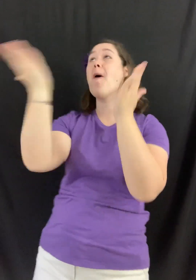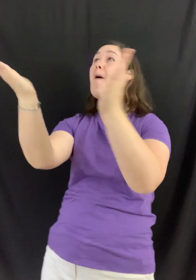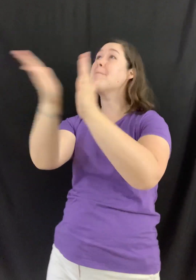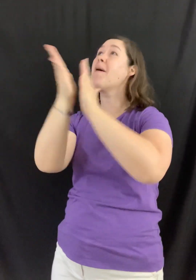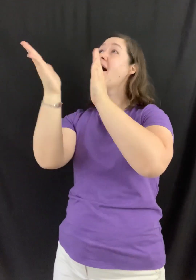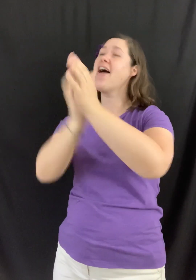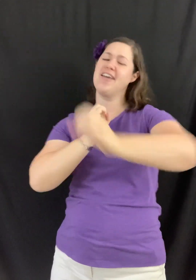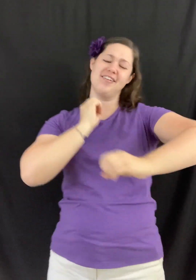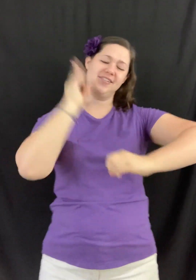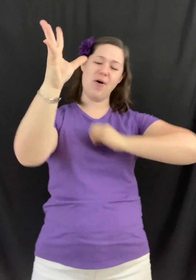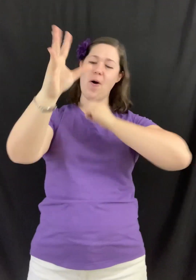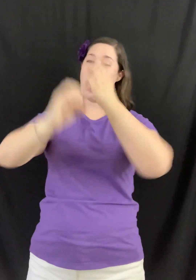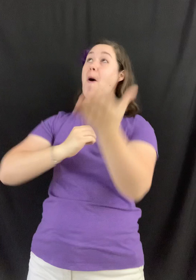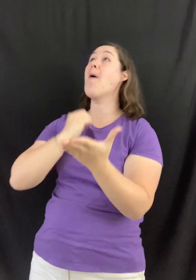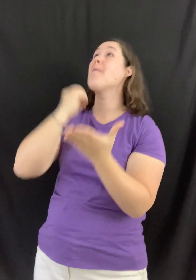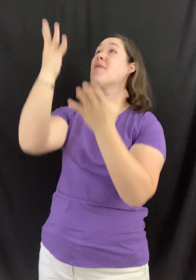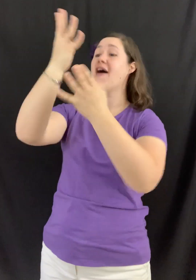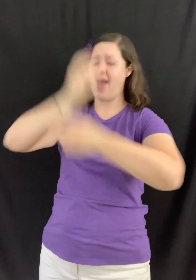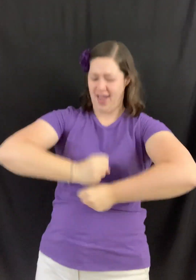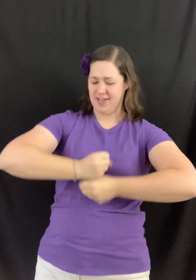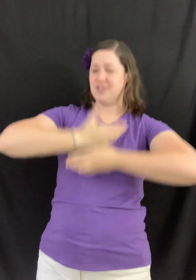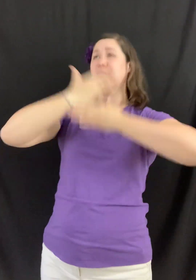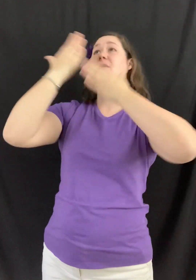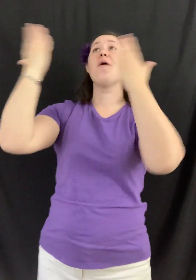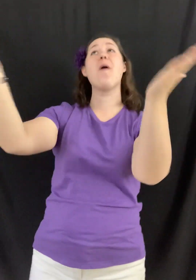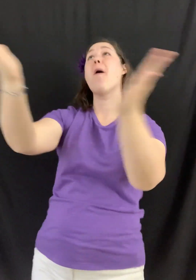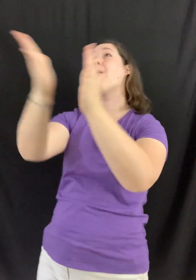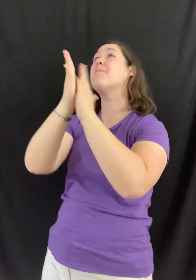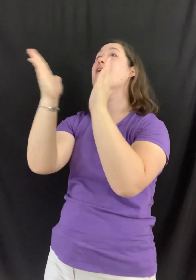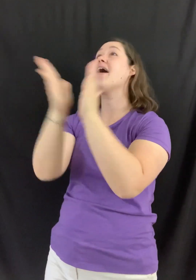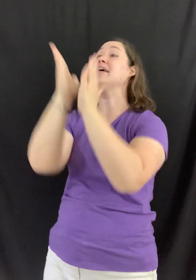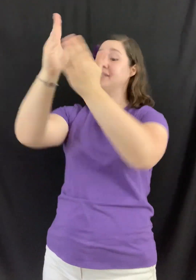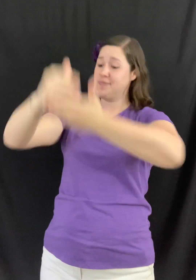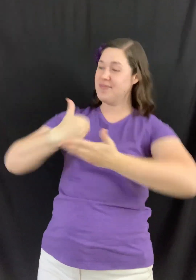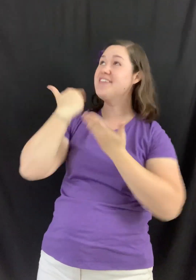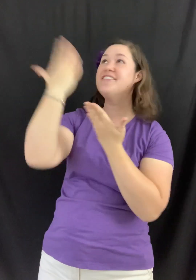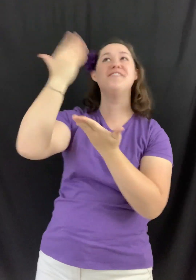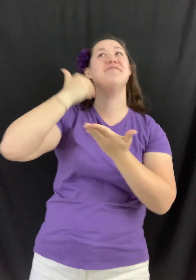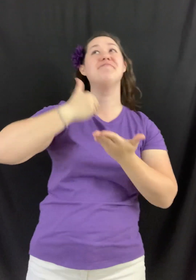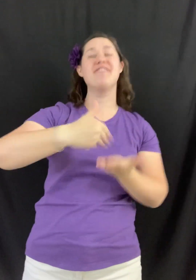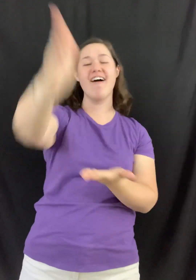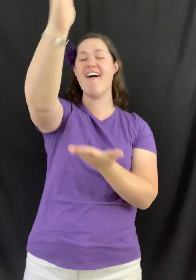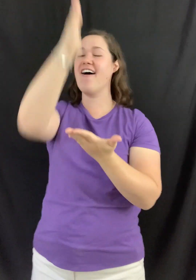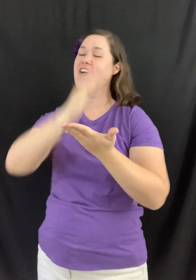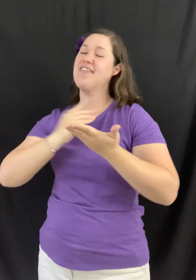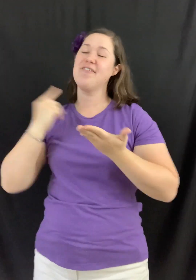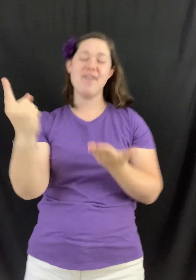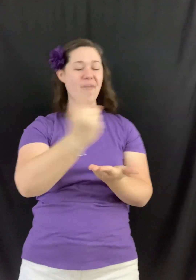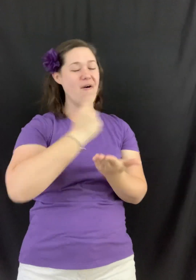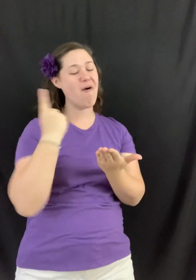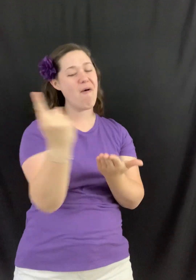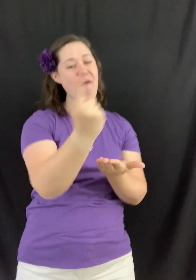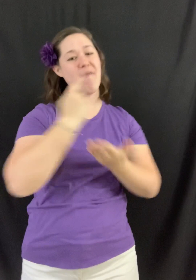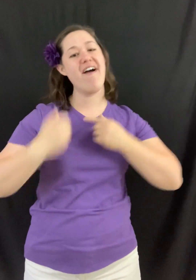praise, all praise, all praise be to God Always,